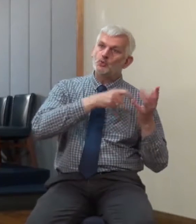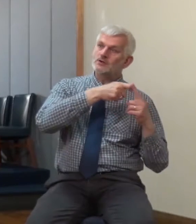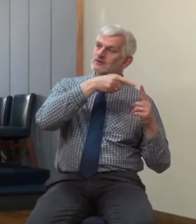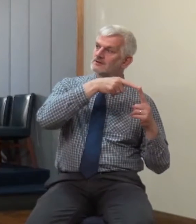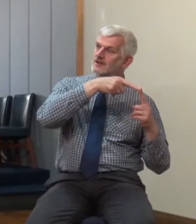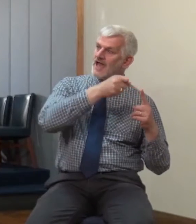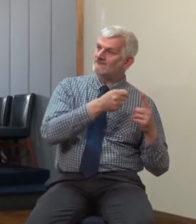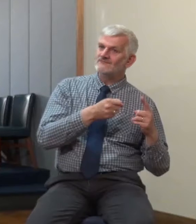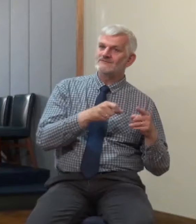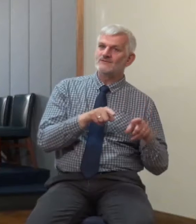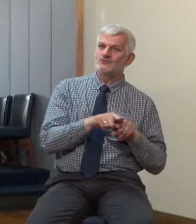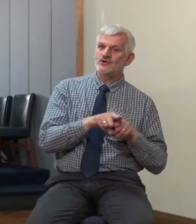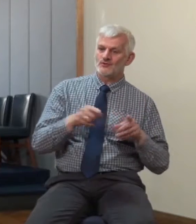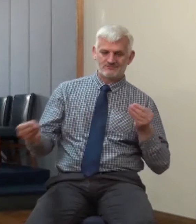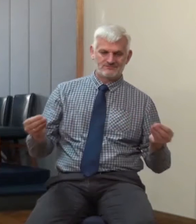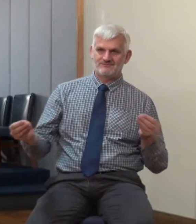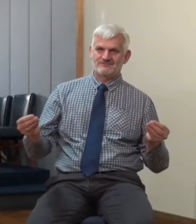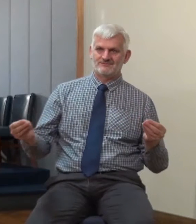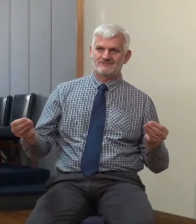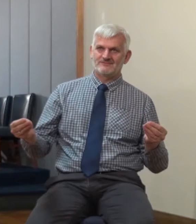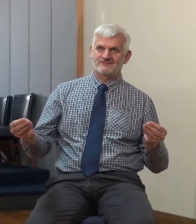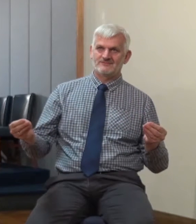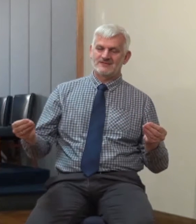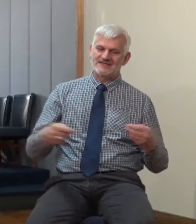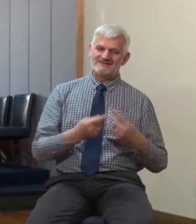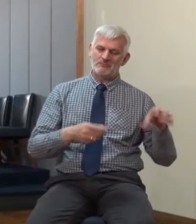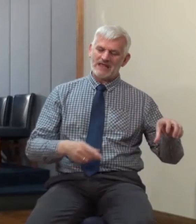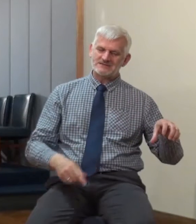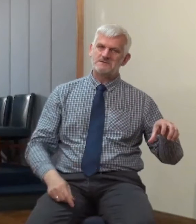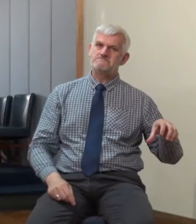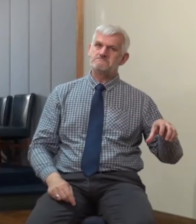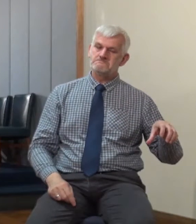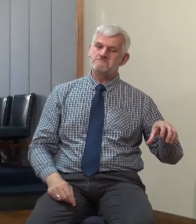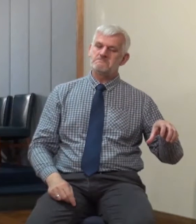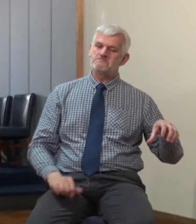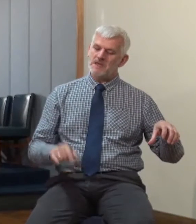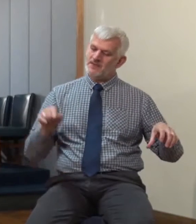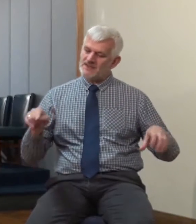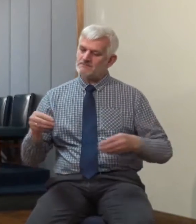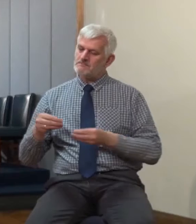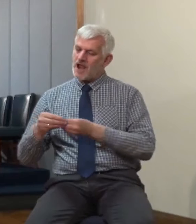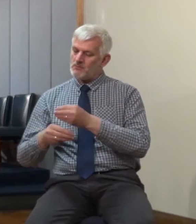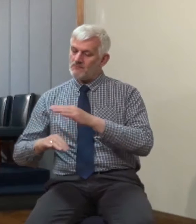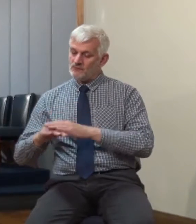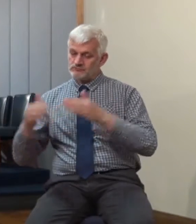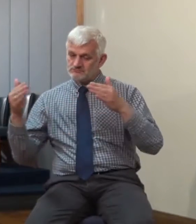that what we read here, in Matthew 25, verse 14 and on, is the essential